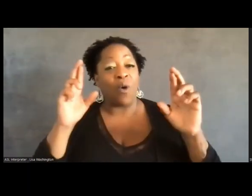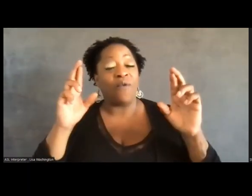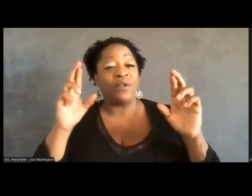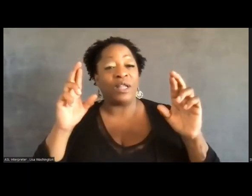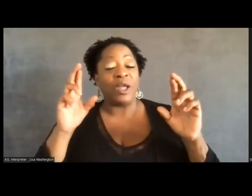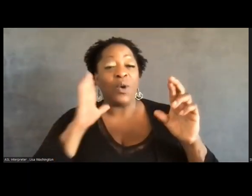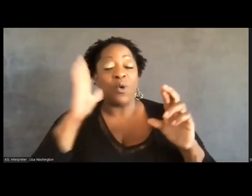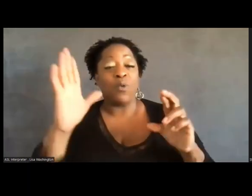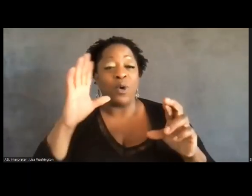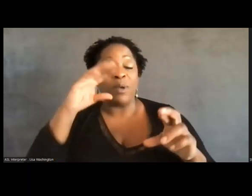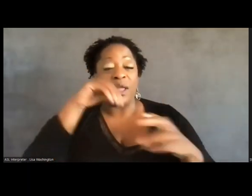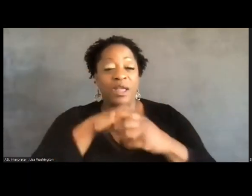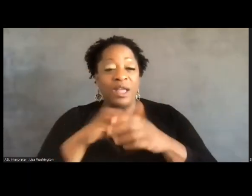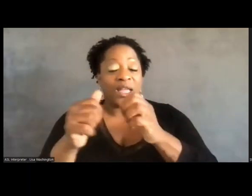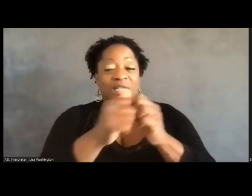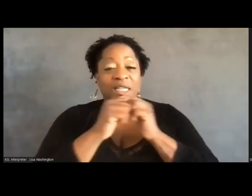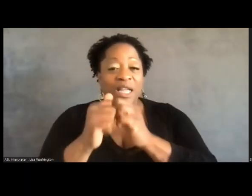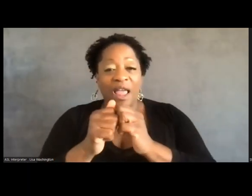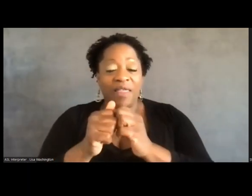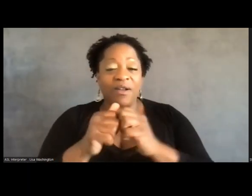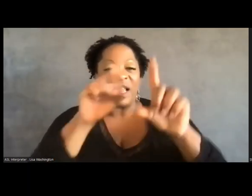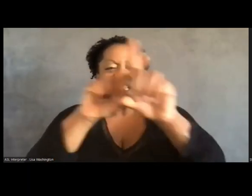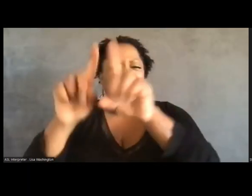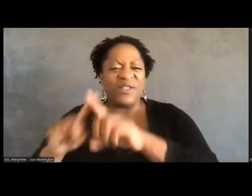different formations for a long time.